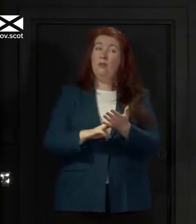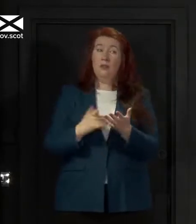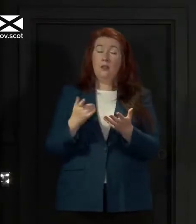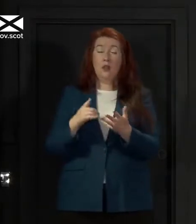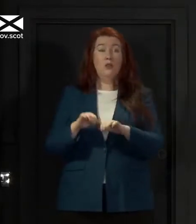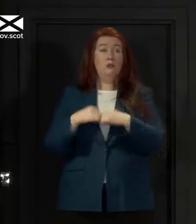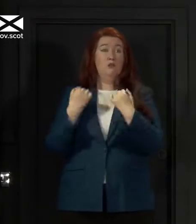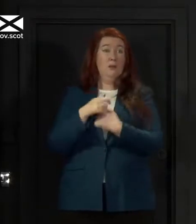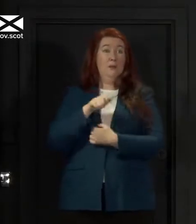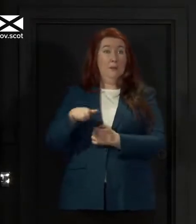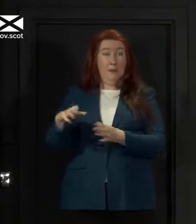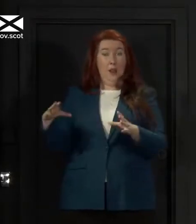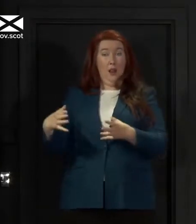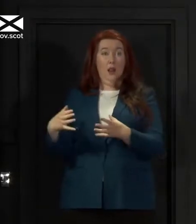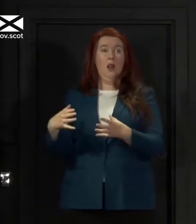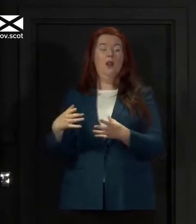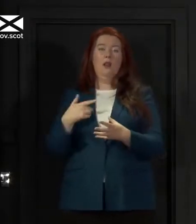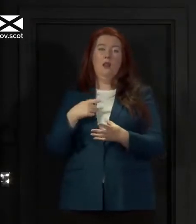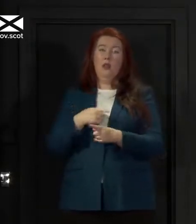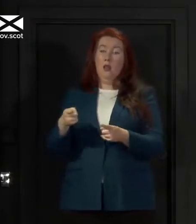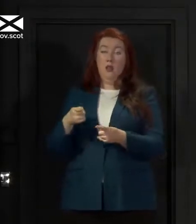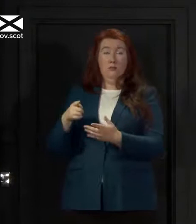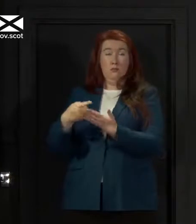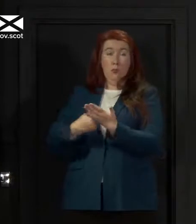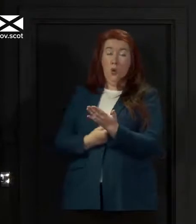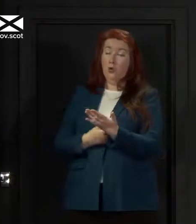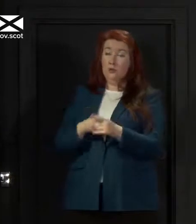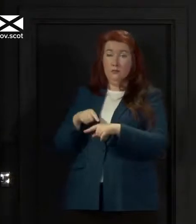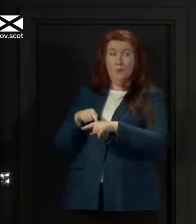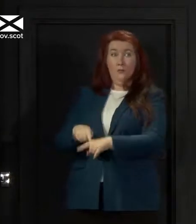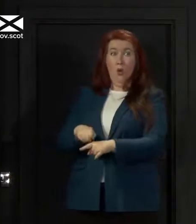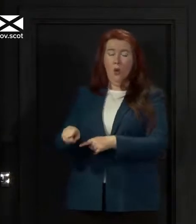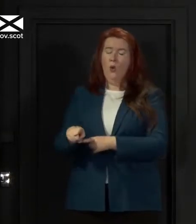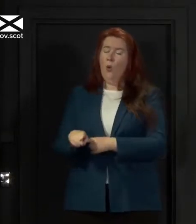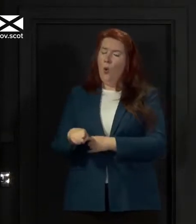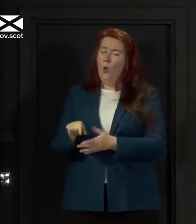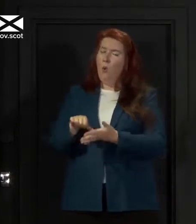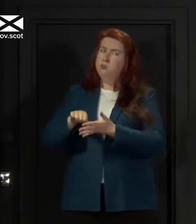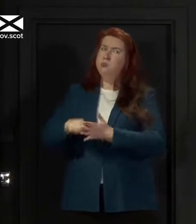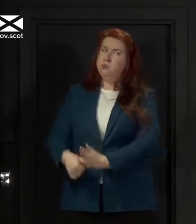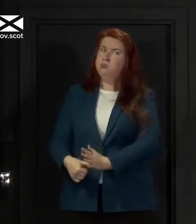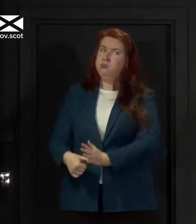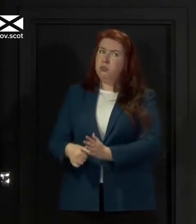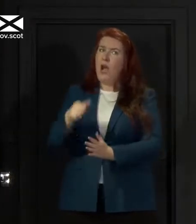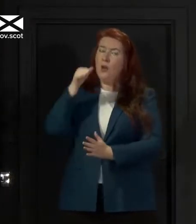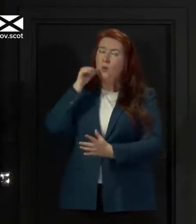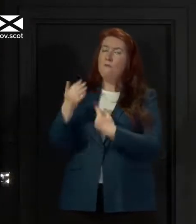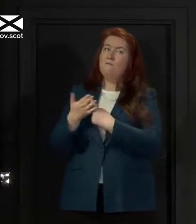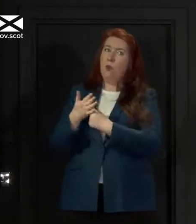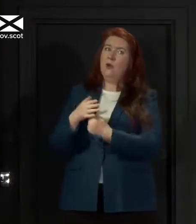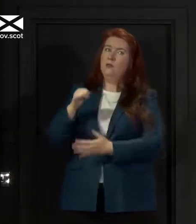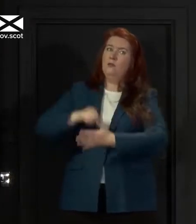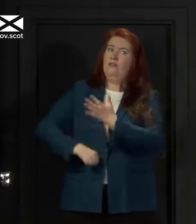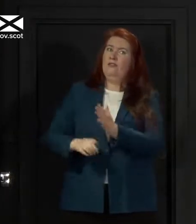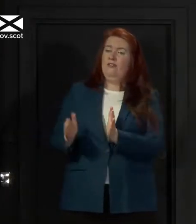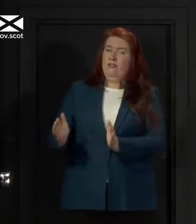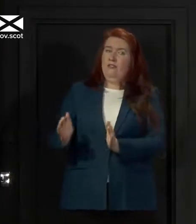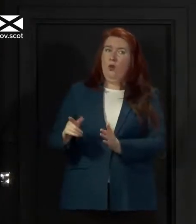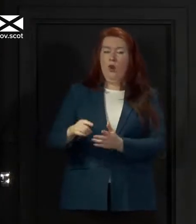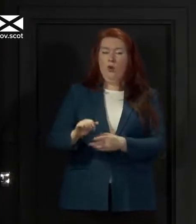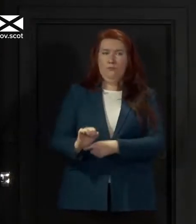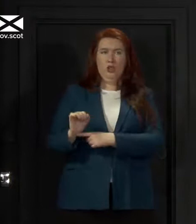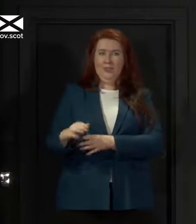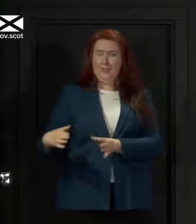restrictions that we have asked those in the shielding group to follow have been incredibly difficult. I also know